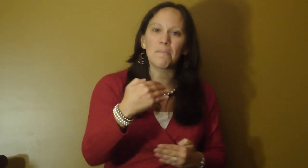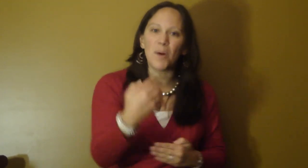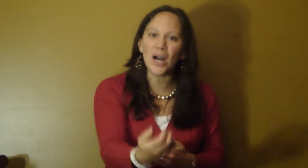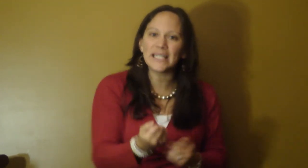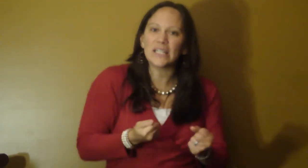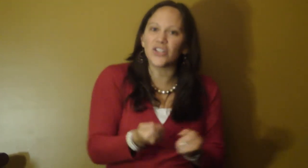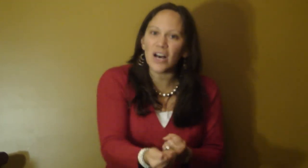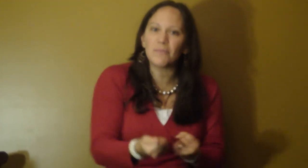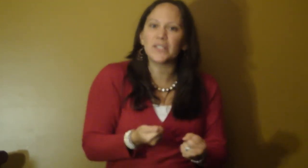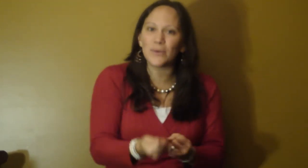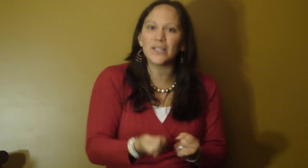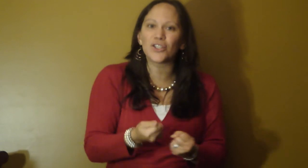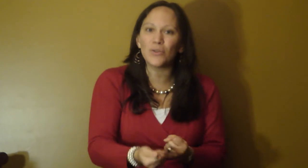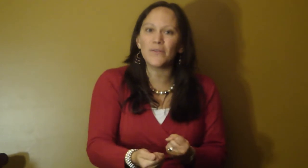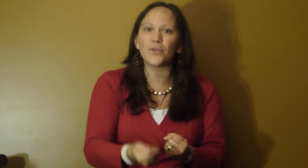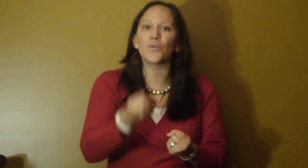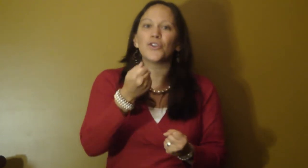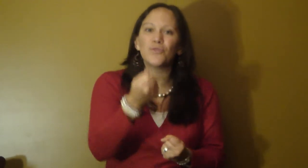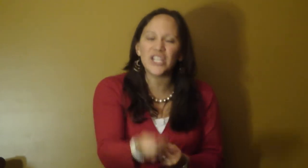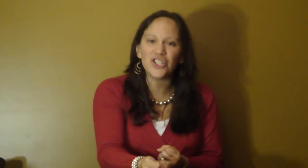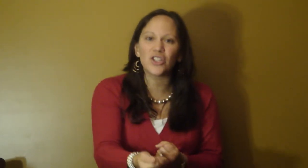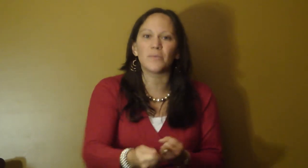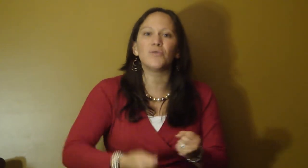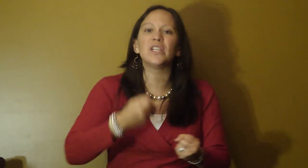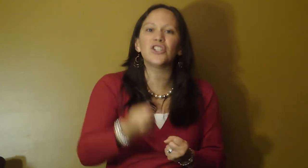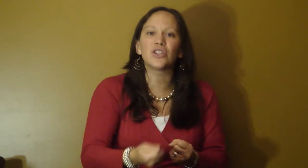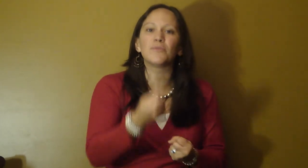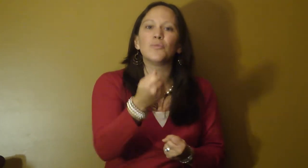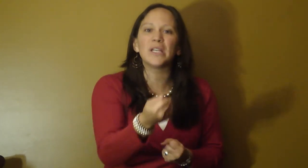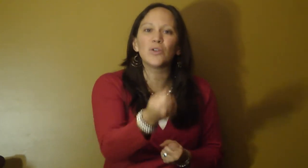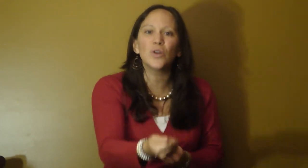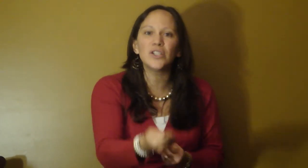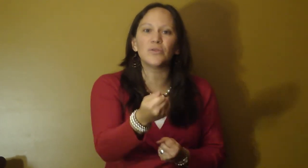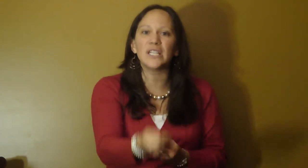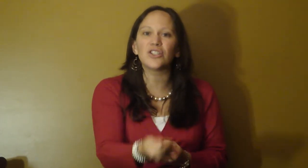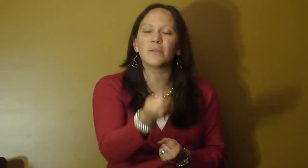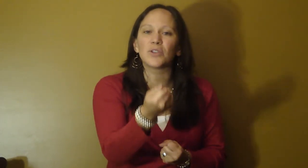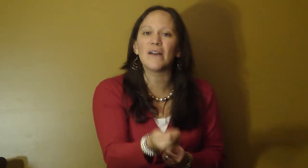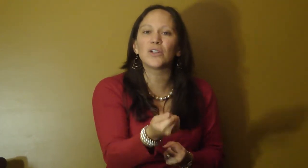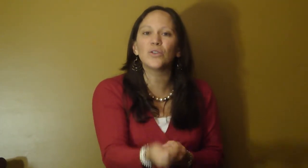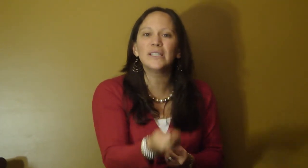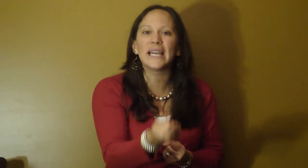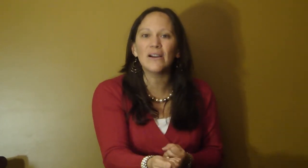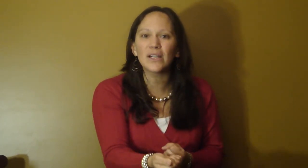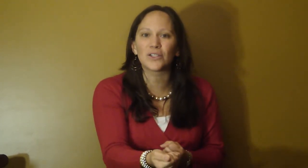bonding love between the two of you where you teach them. You teach them to be good. You teach them to have a good character.